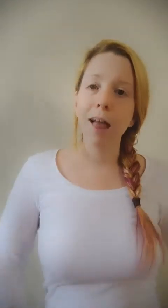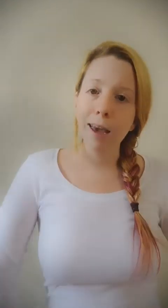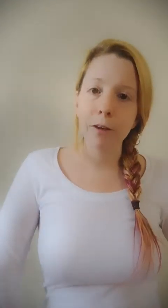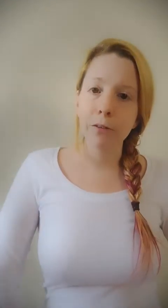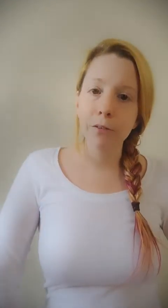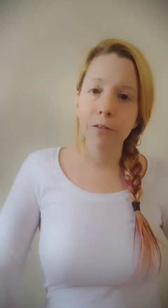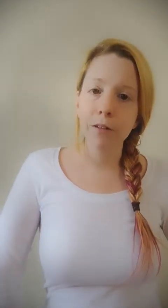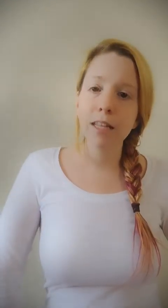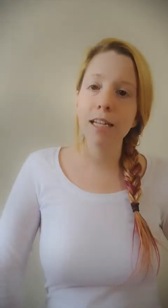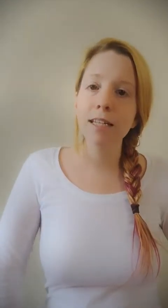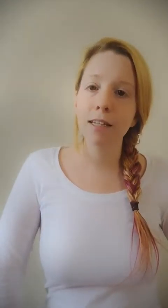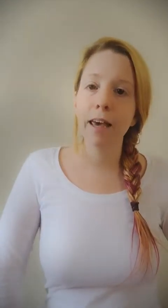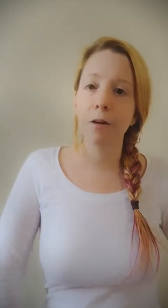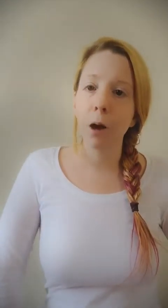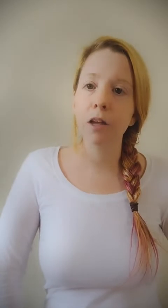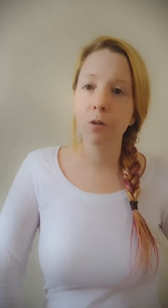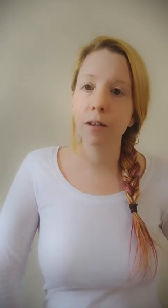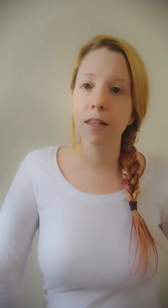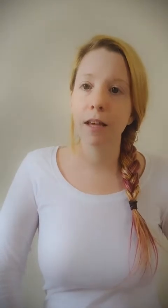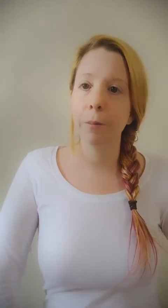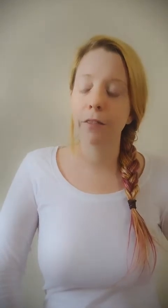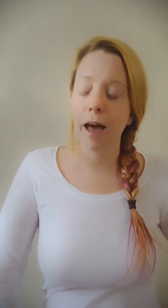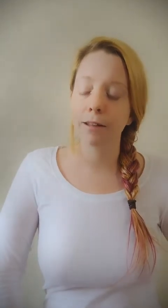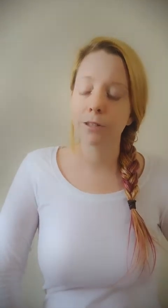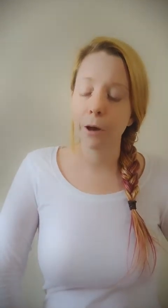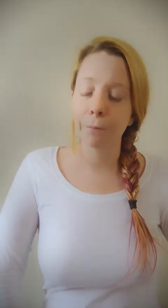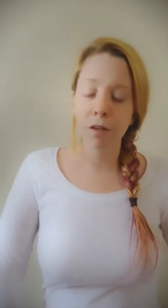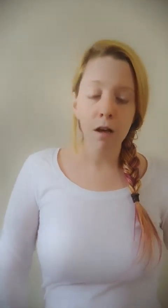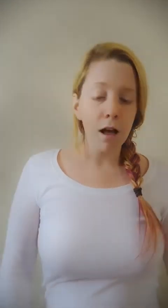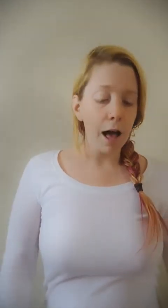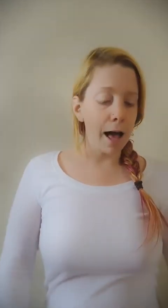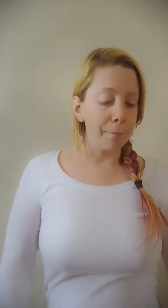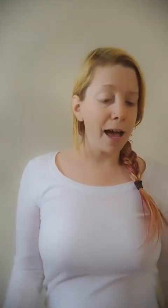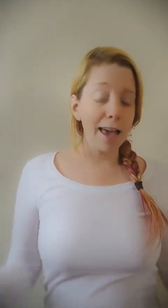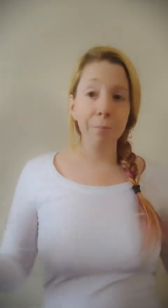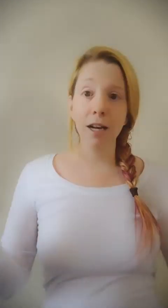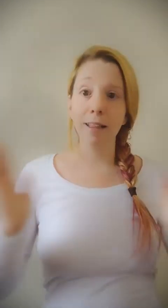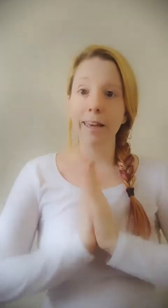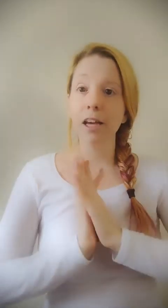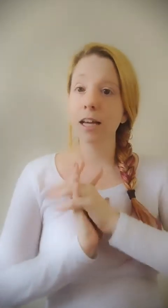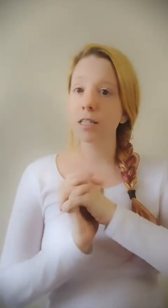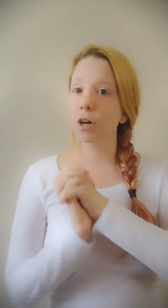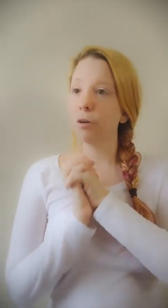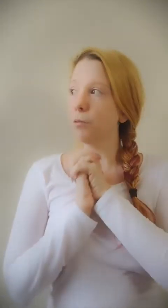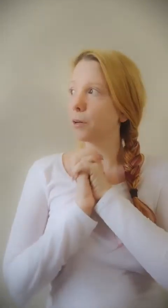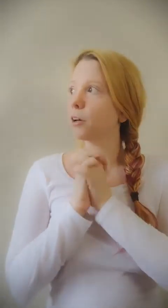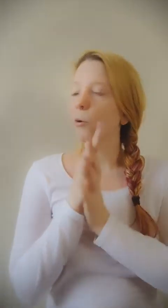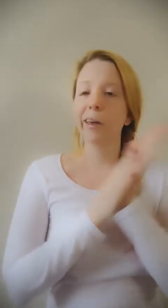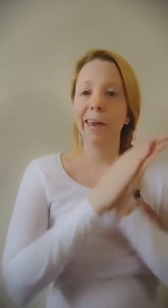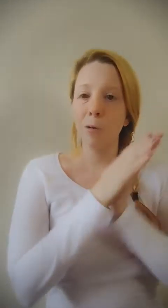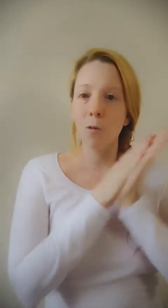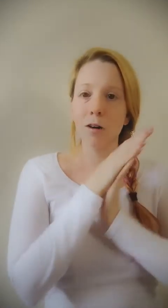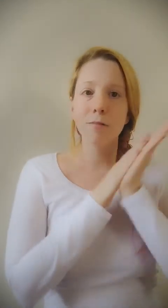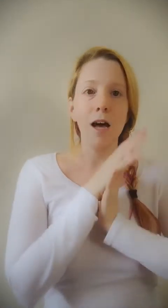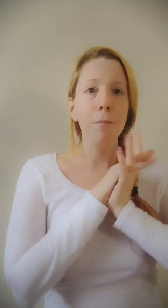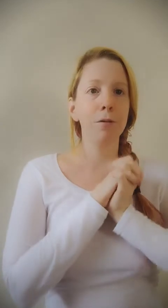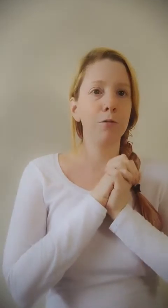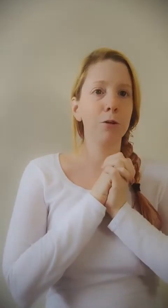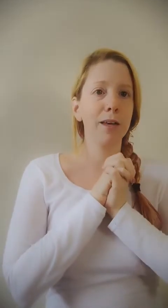life? At the end of the day, I want you to really think about that. So, I am going to let you guys go. I'm going to get warmed up before we